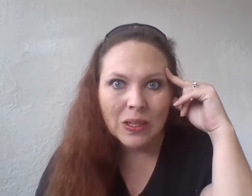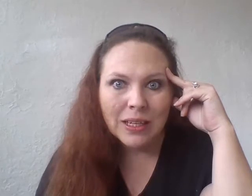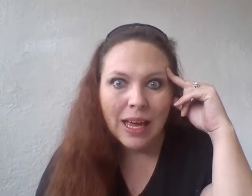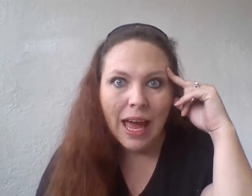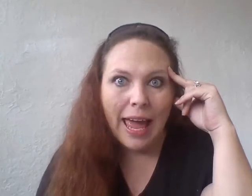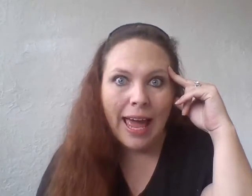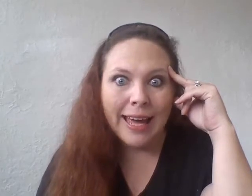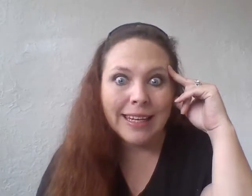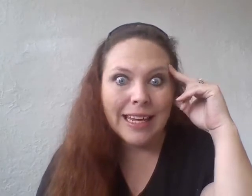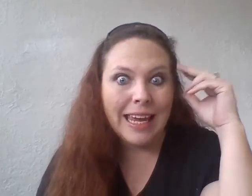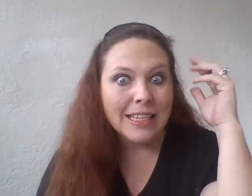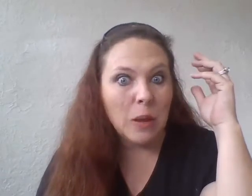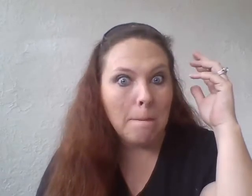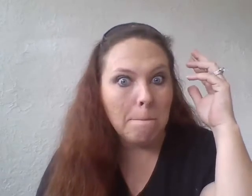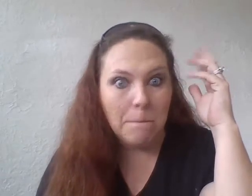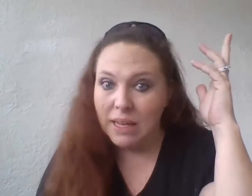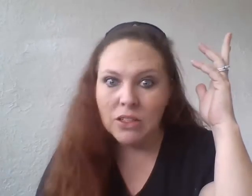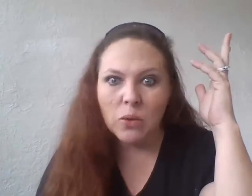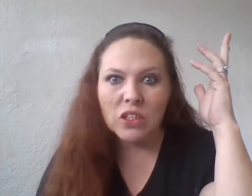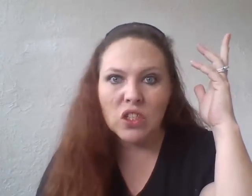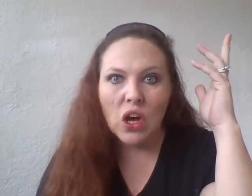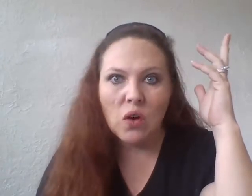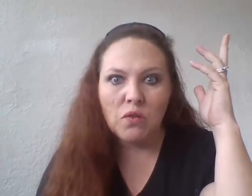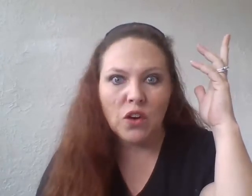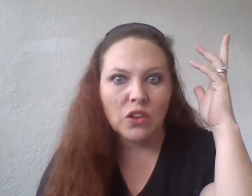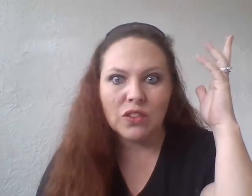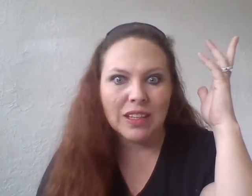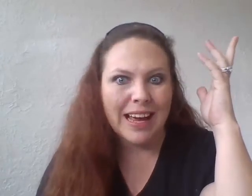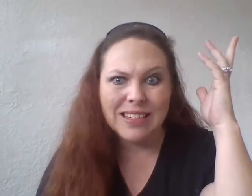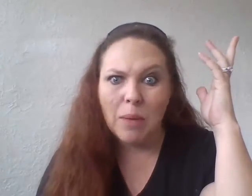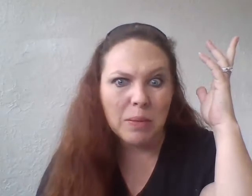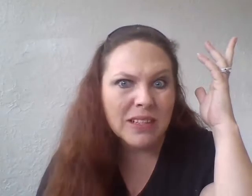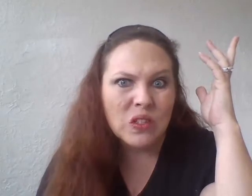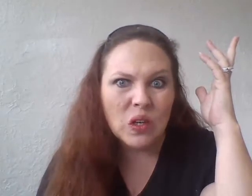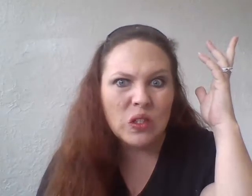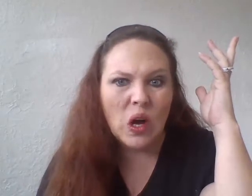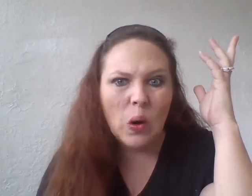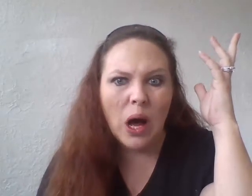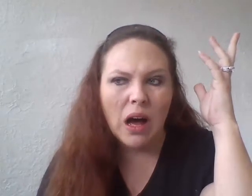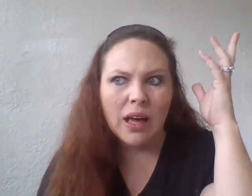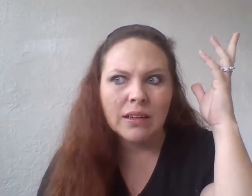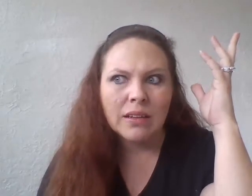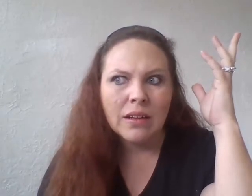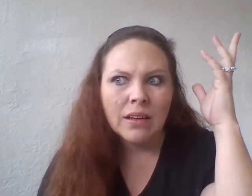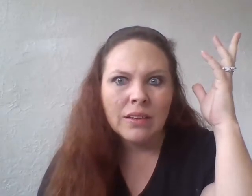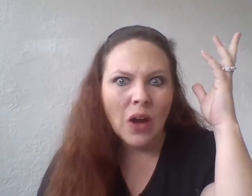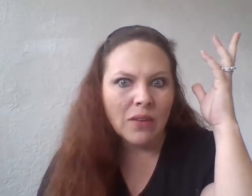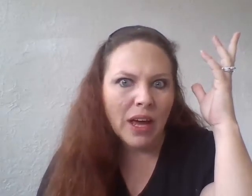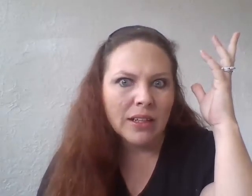And he's been doing so for the last couple of months or so on nonviolent